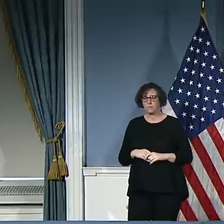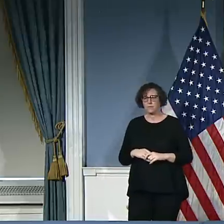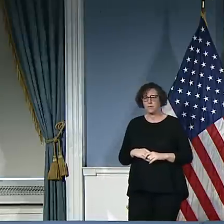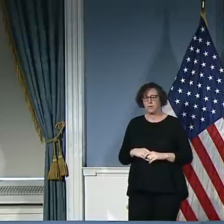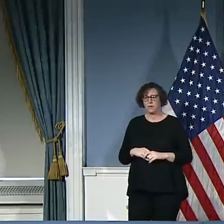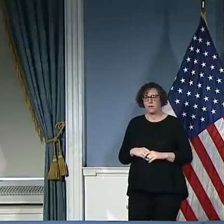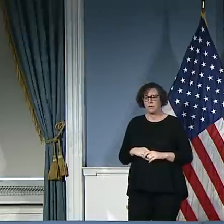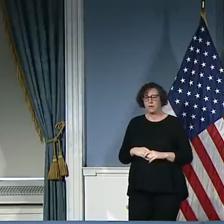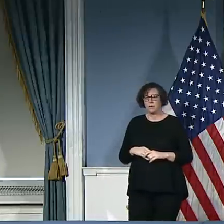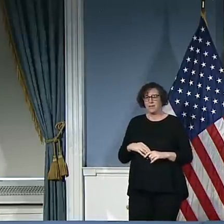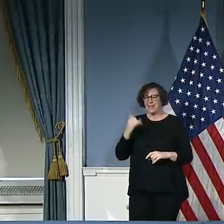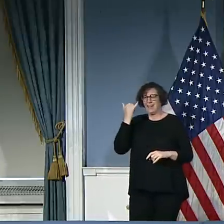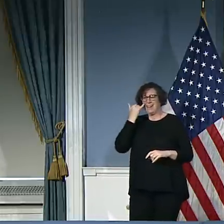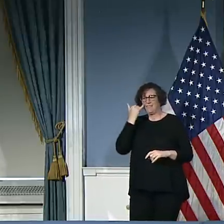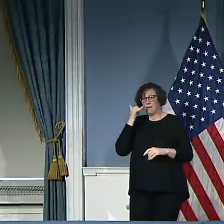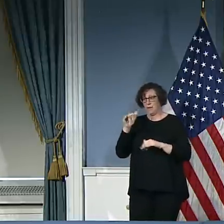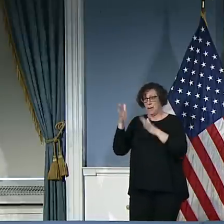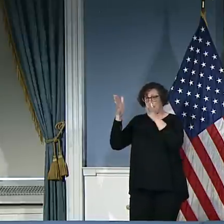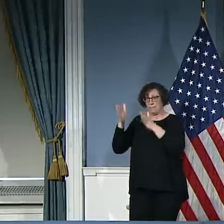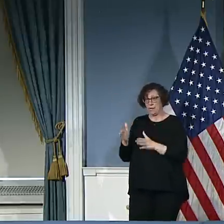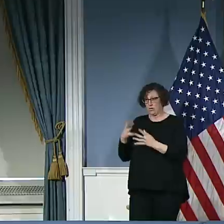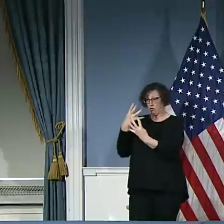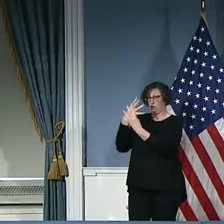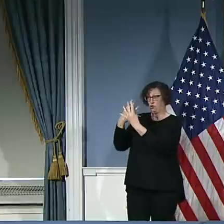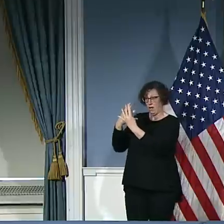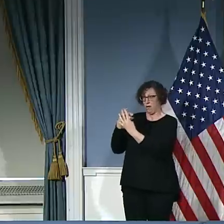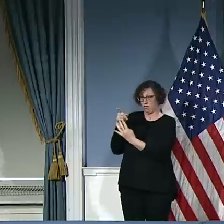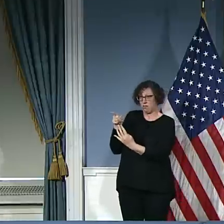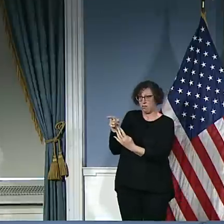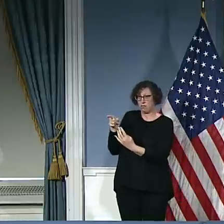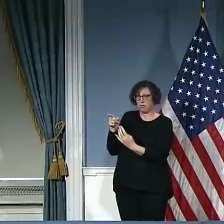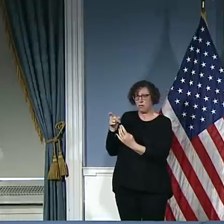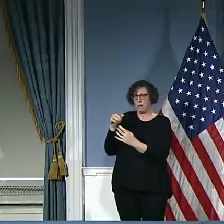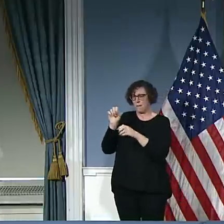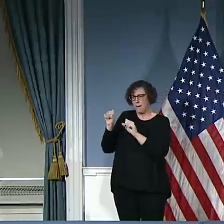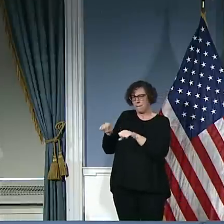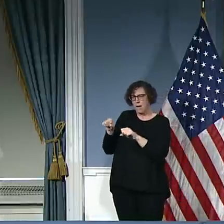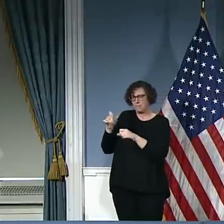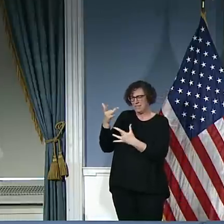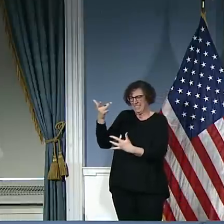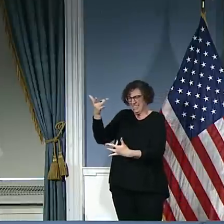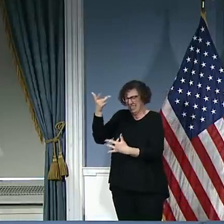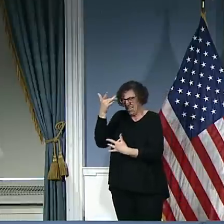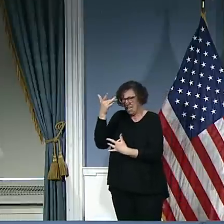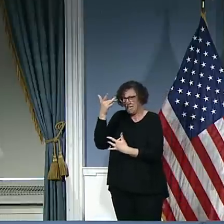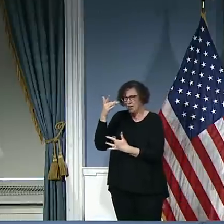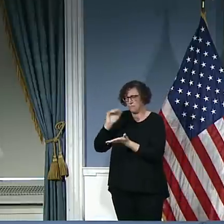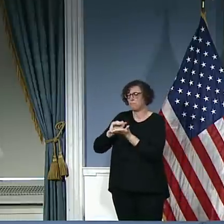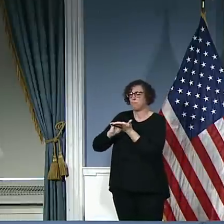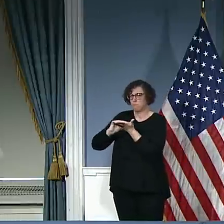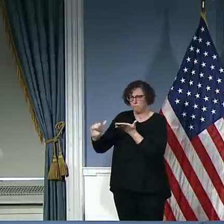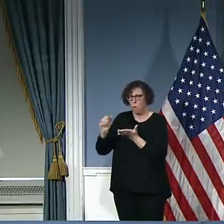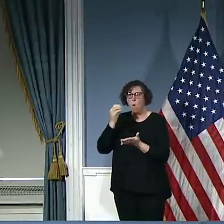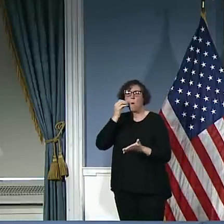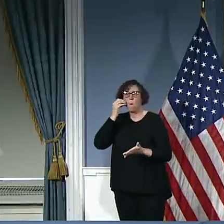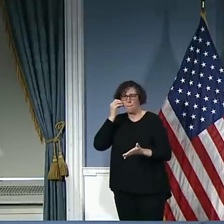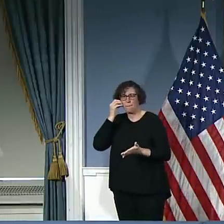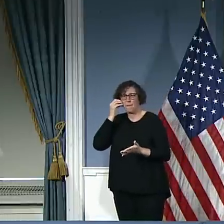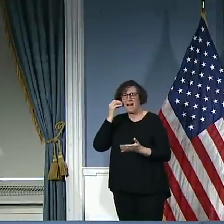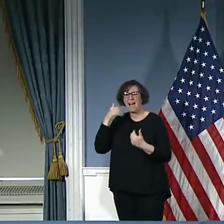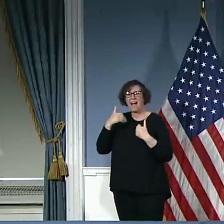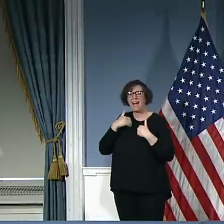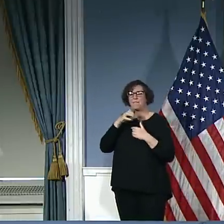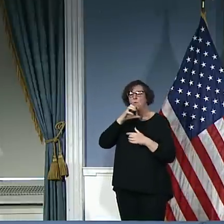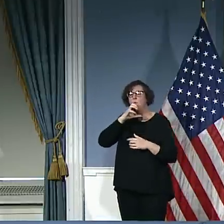where there's somebody with an active order of protection where that's the victim of the crime where they went in. So that's all the type of stuff we were looking at.